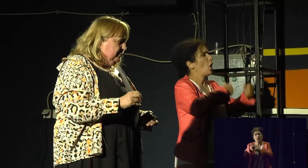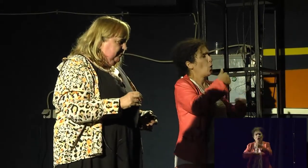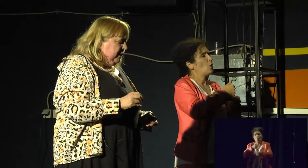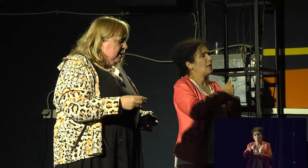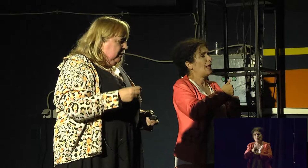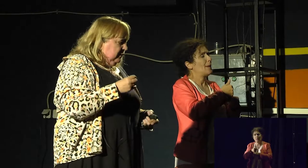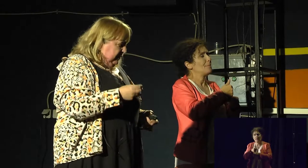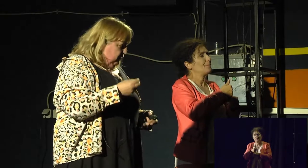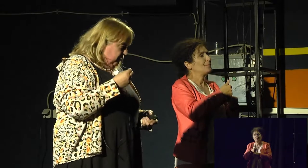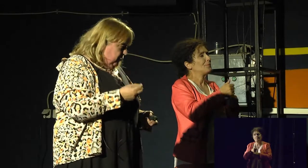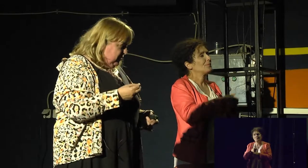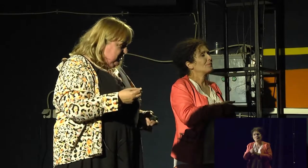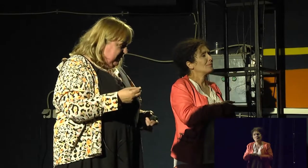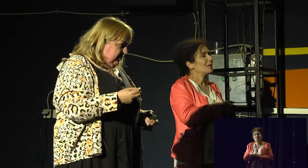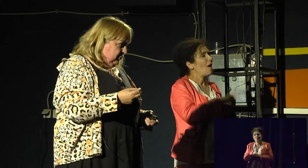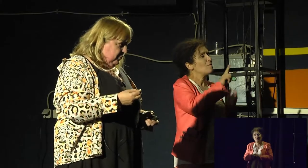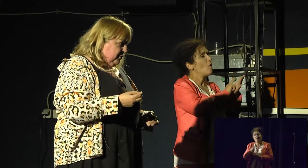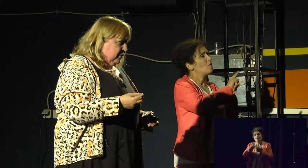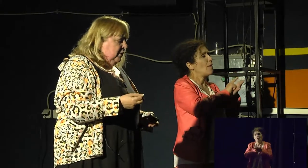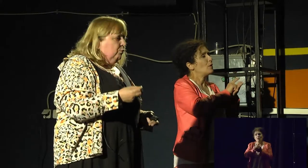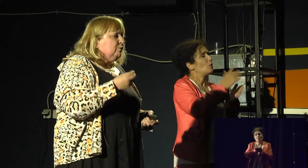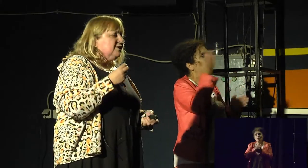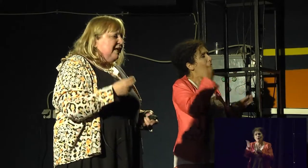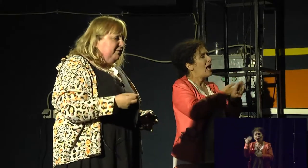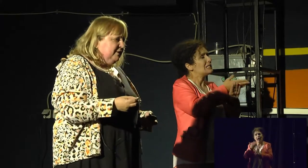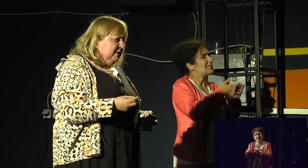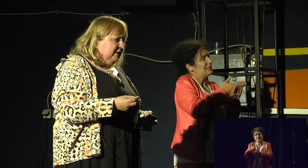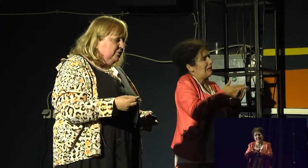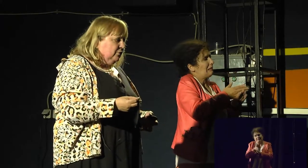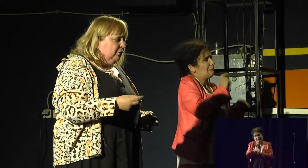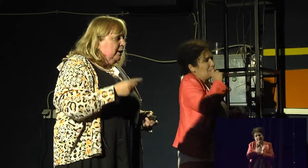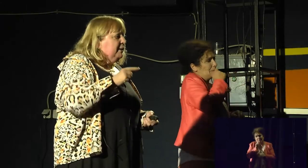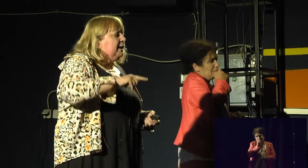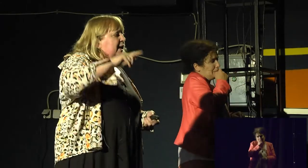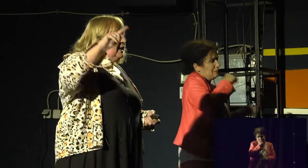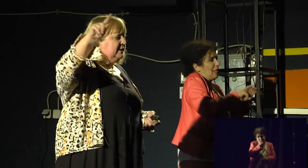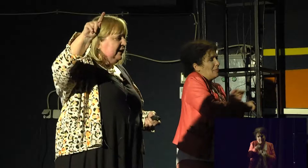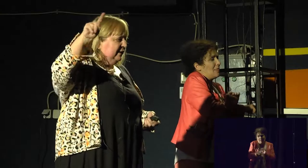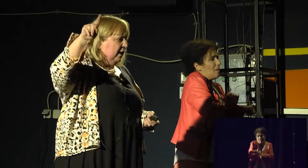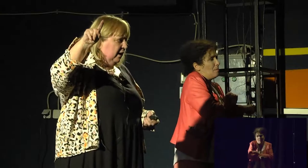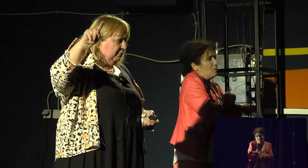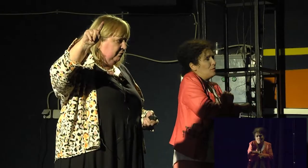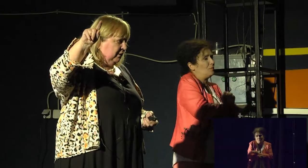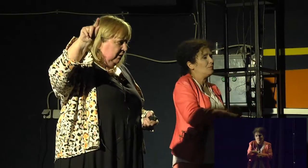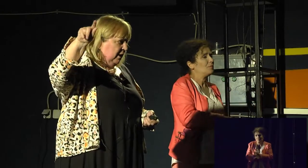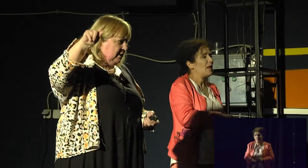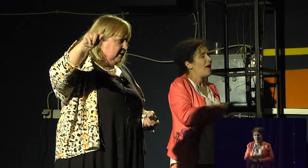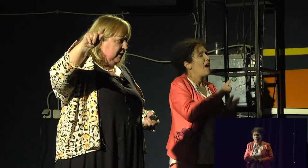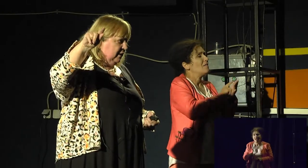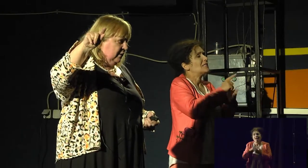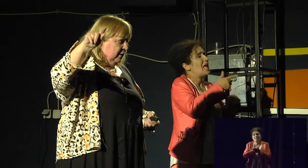sexual debut, so the first sexual intercourse, which was 17 years old, became 18 and a half